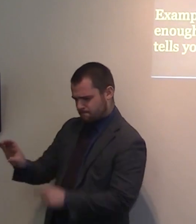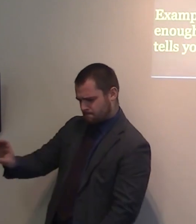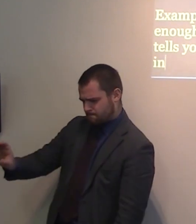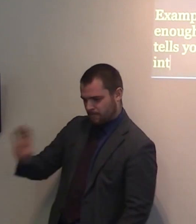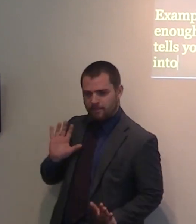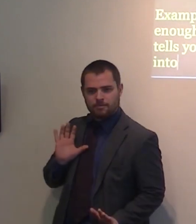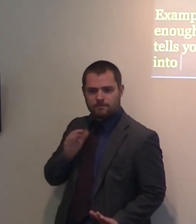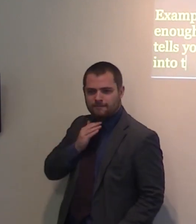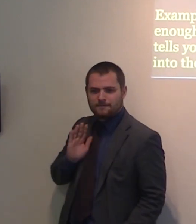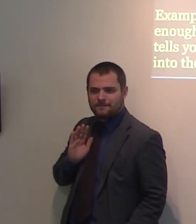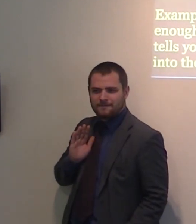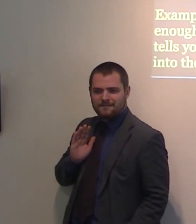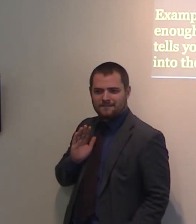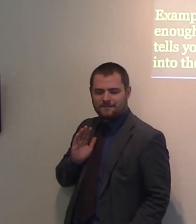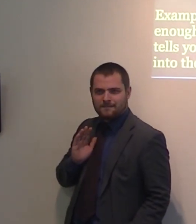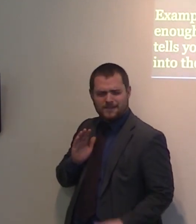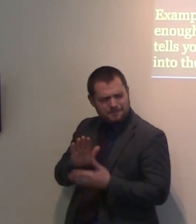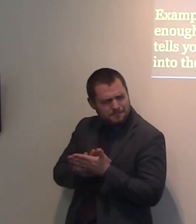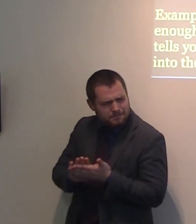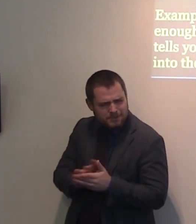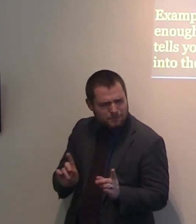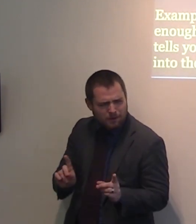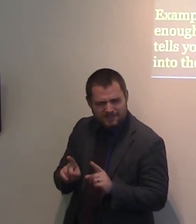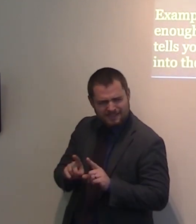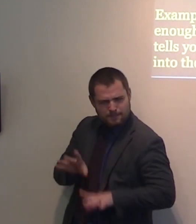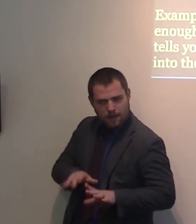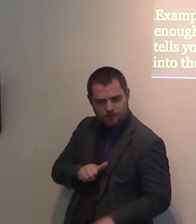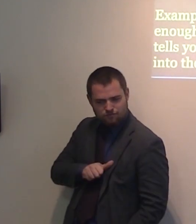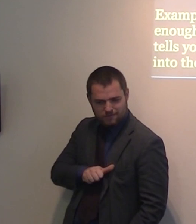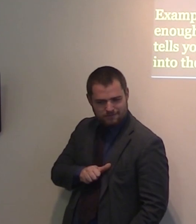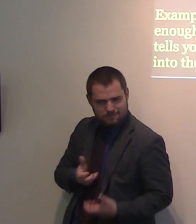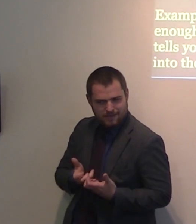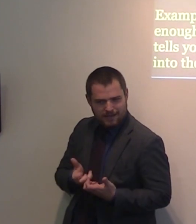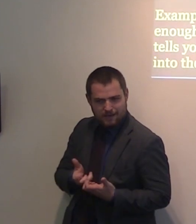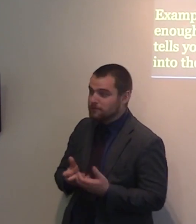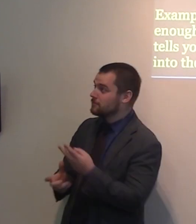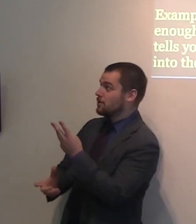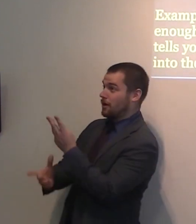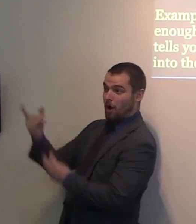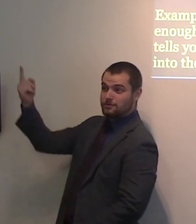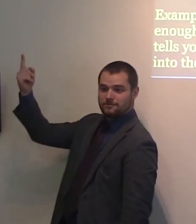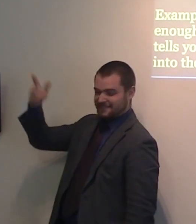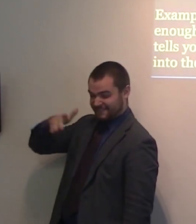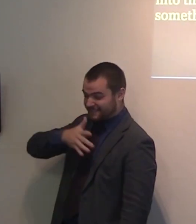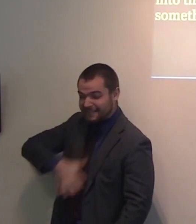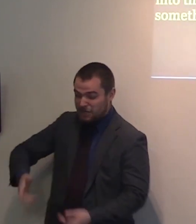And here, there is an application. God doesn't need a great number. It's in 1st Samuel,